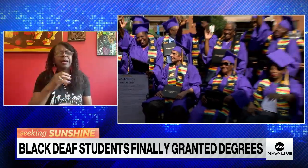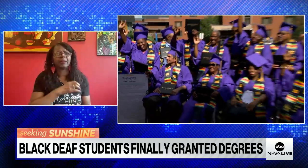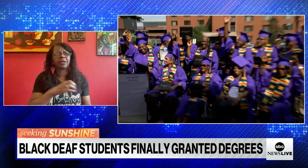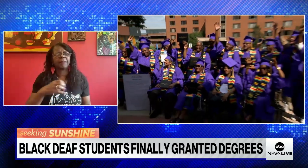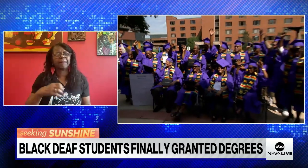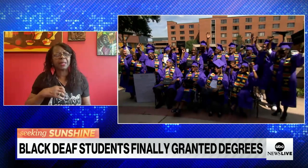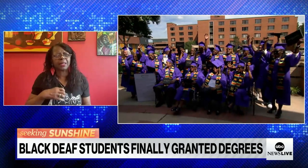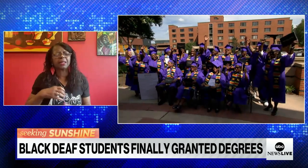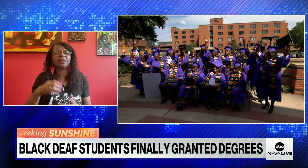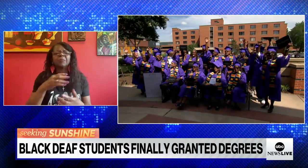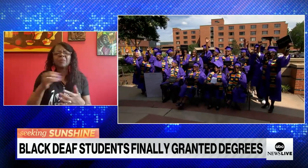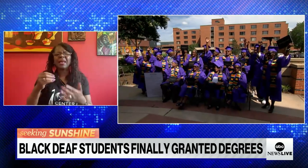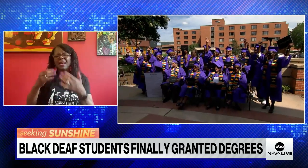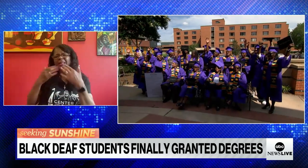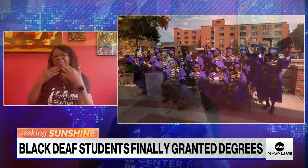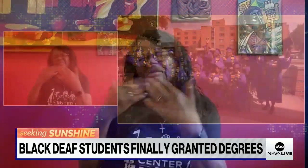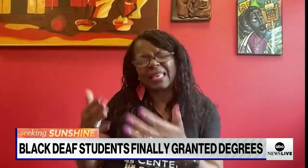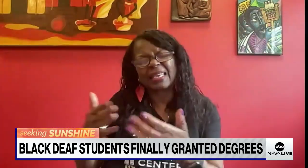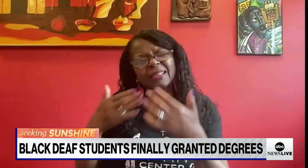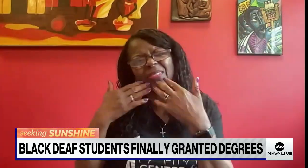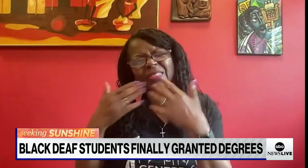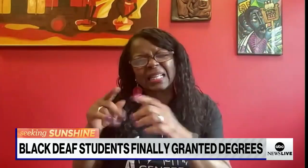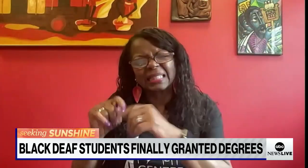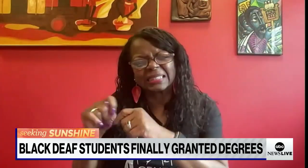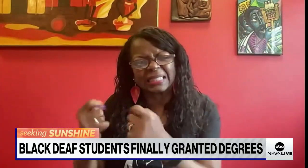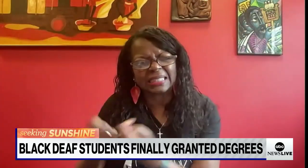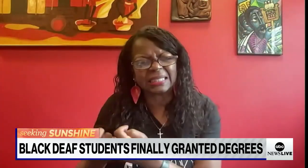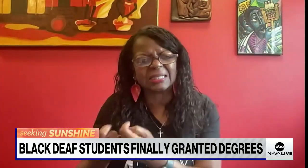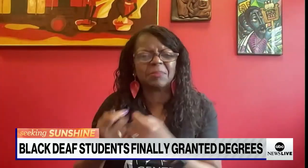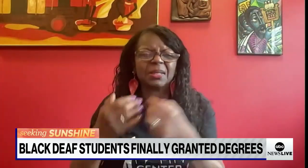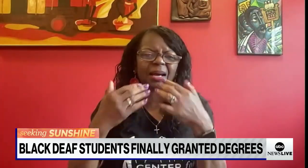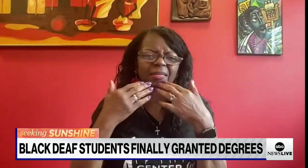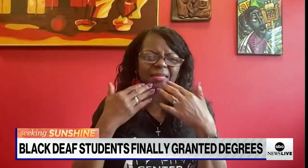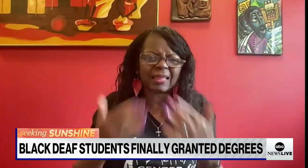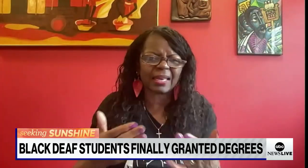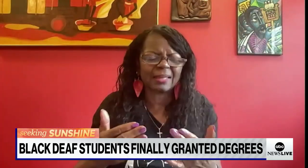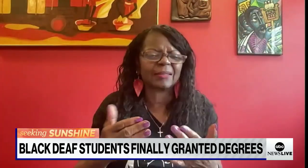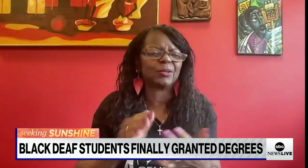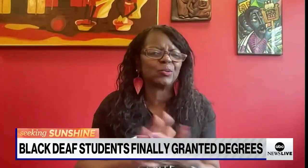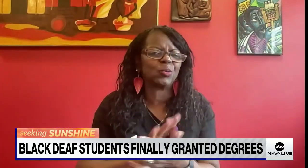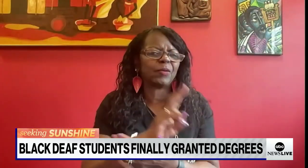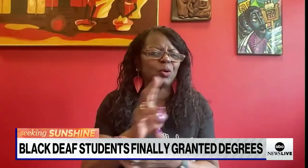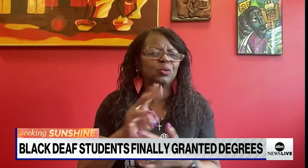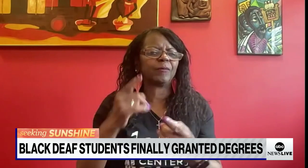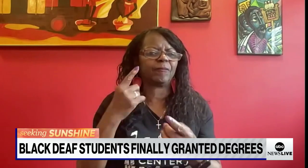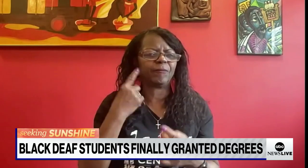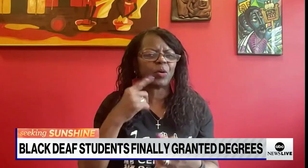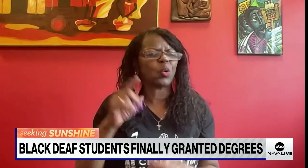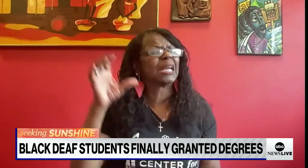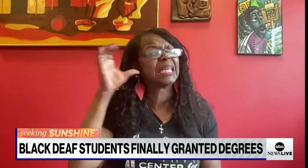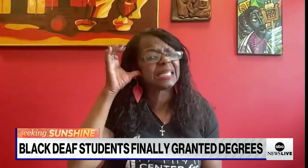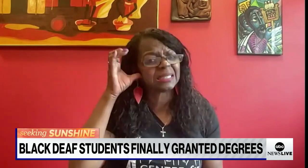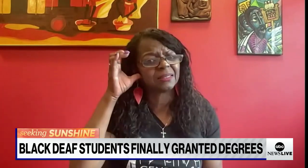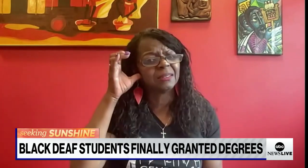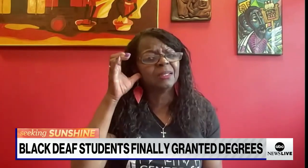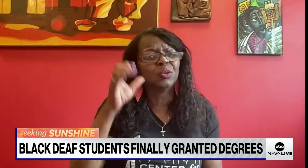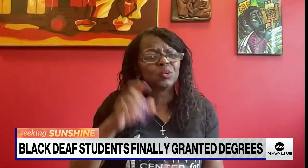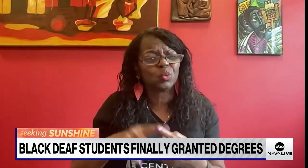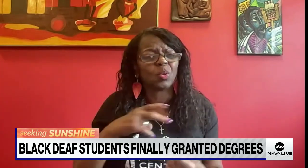alongside our CDO, Elizabeth Moore. And I'm incredibly grateful to our team. I'm incredibly grateful to